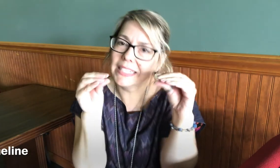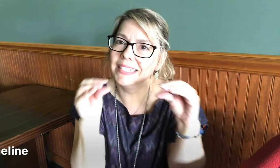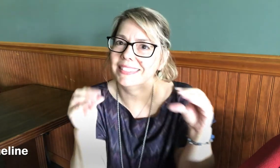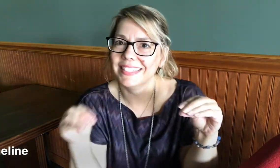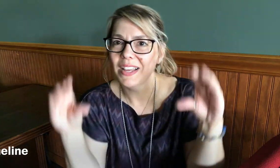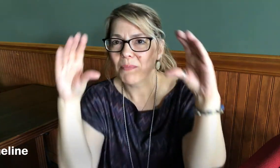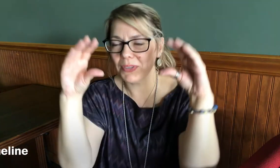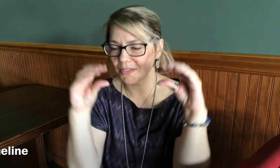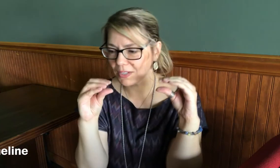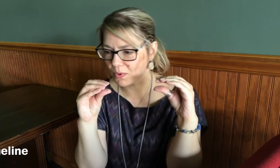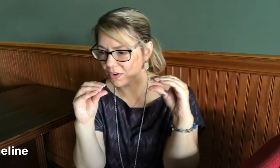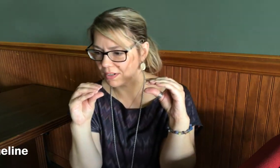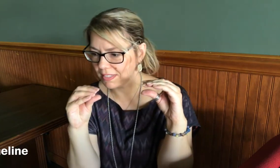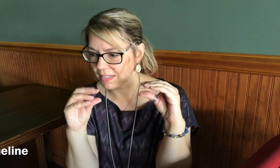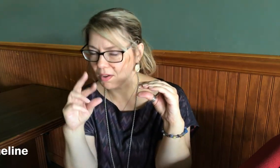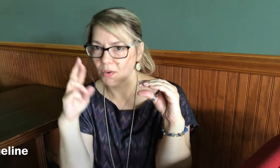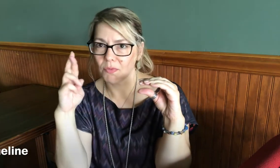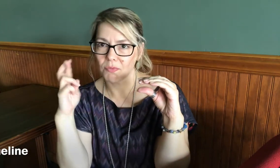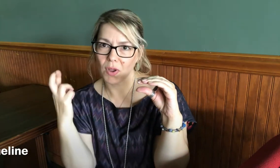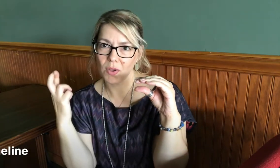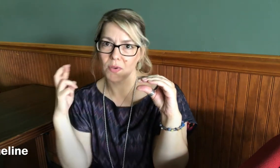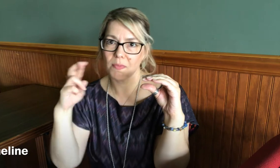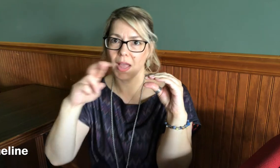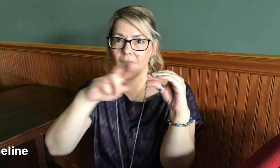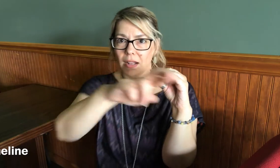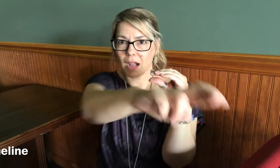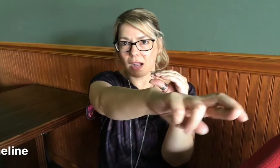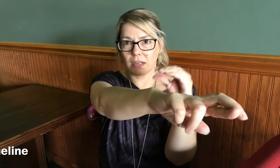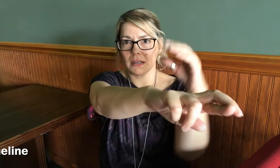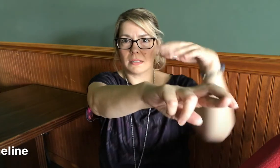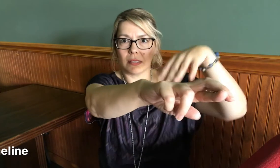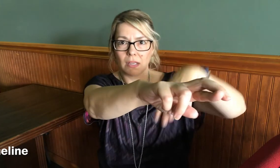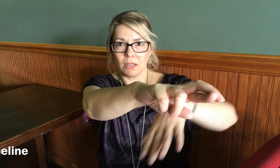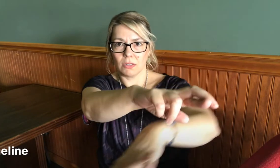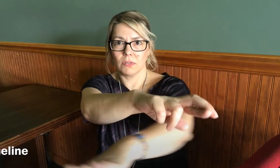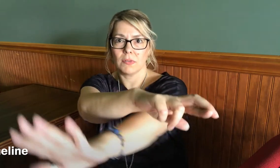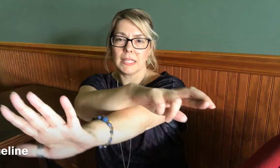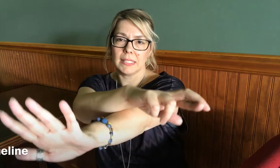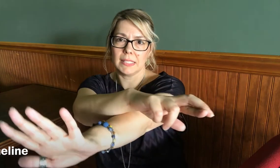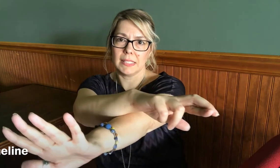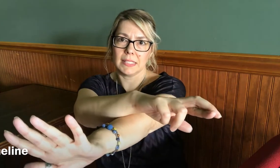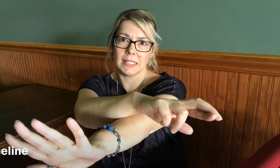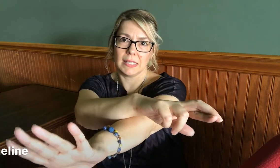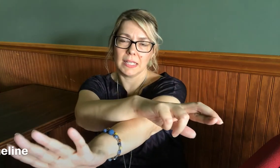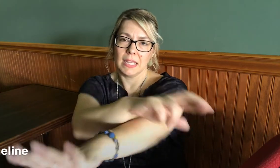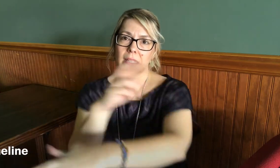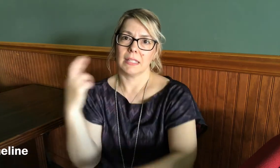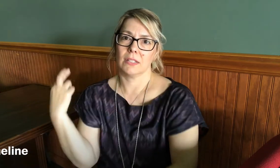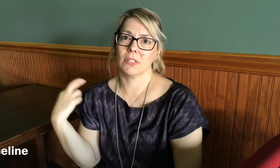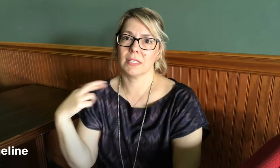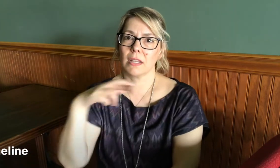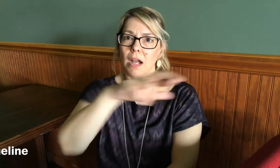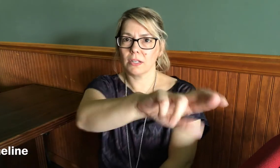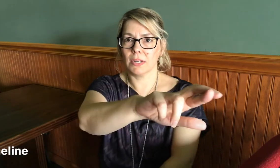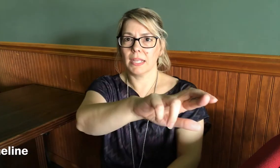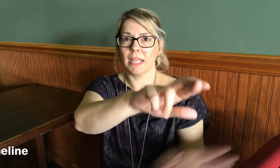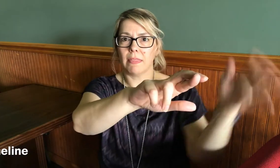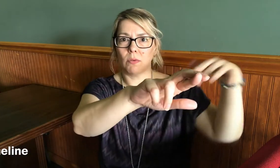Punic Wars Rome conquers Greece like there's this conquering and then